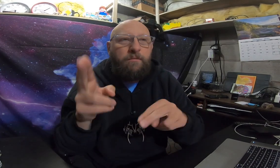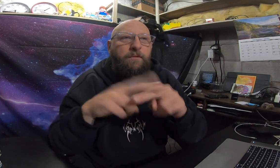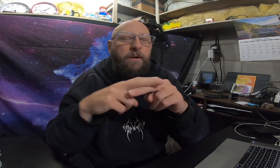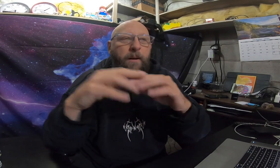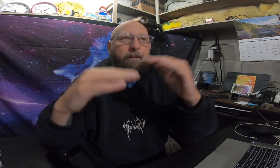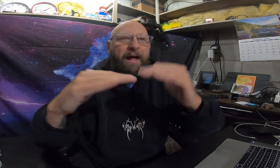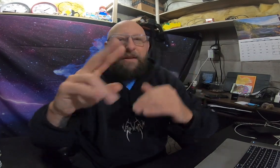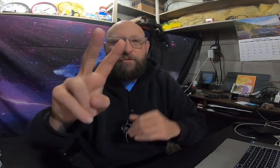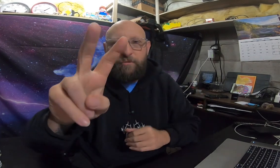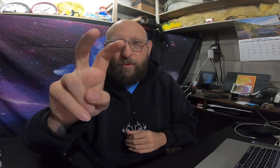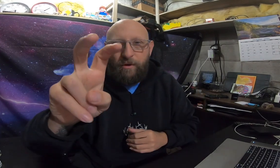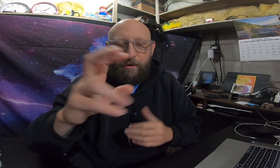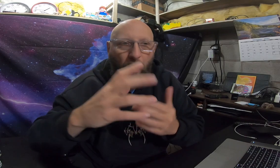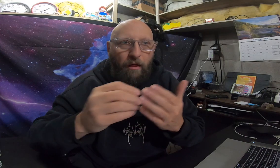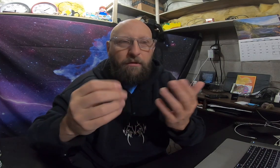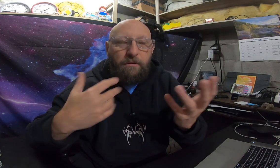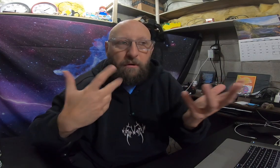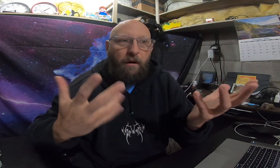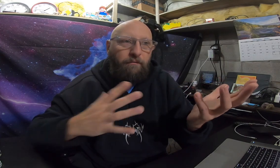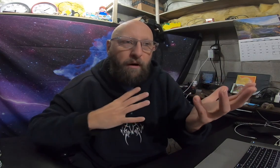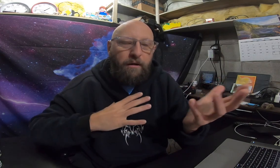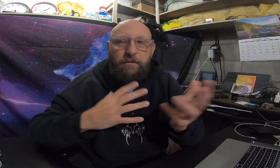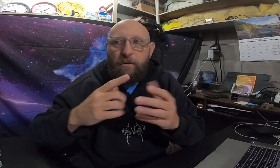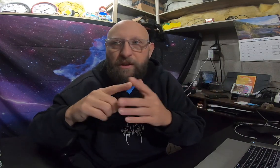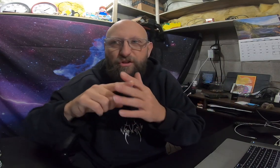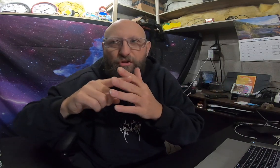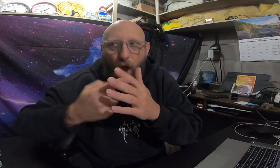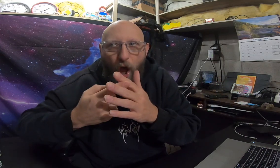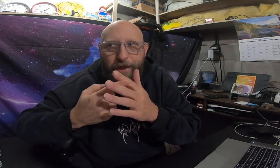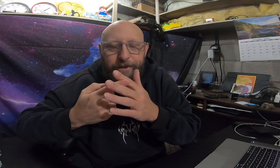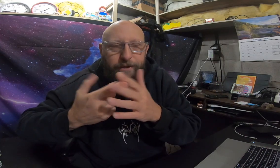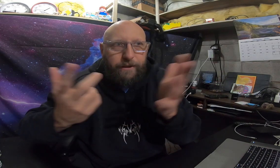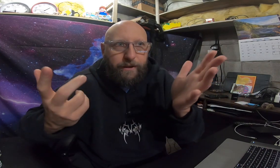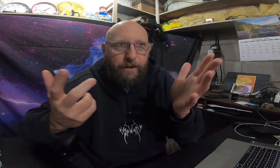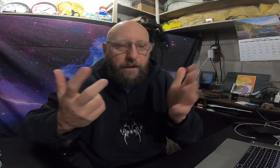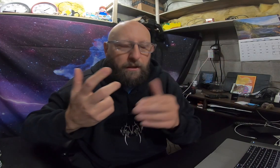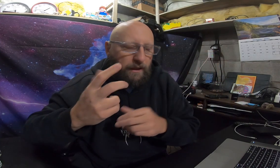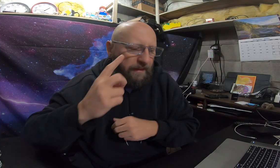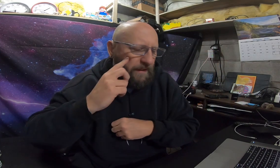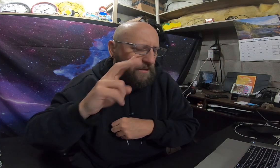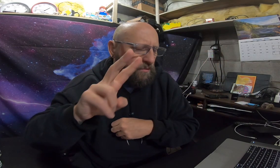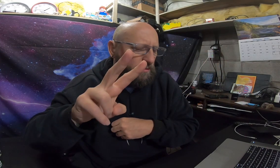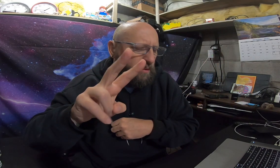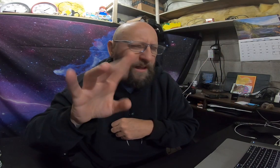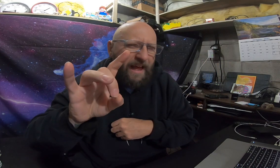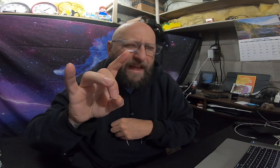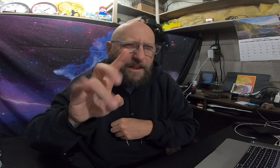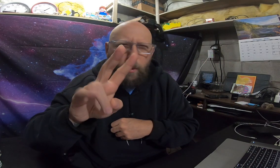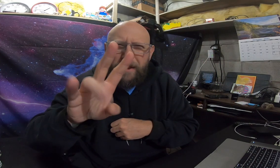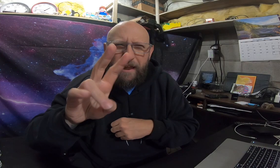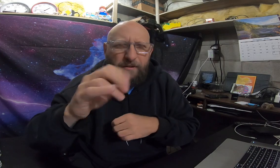about $200 so that's fine so to start i think it was $28 $27